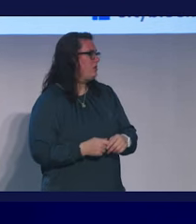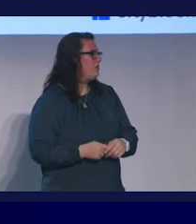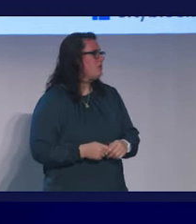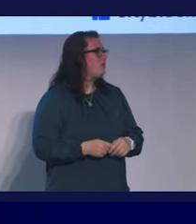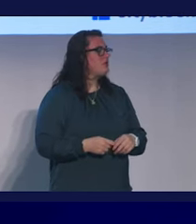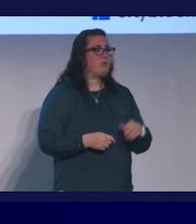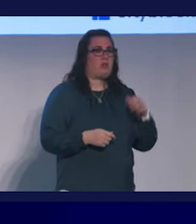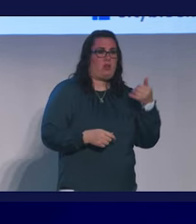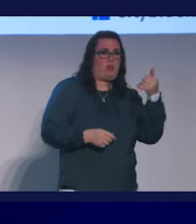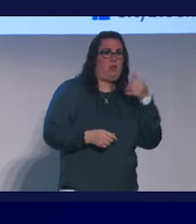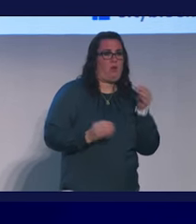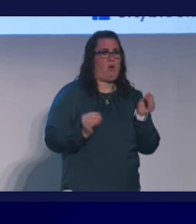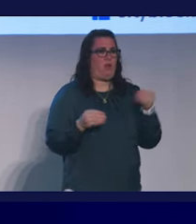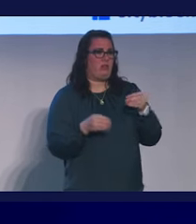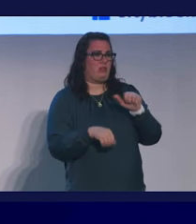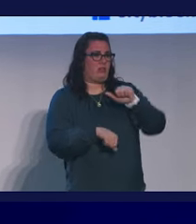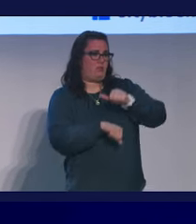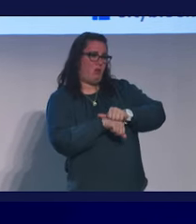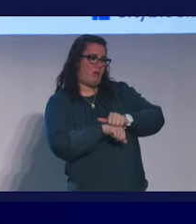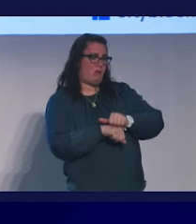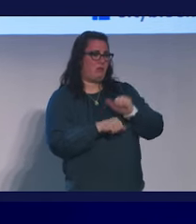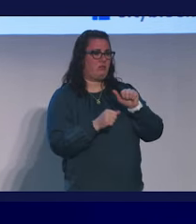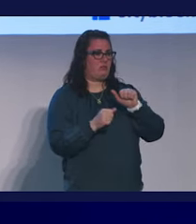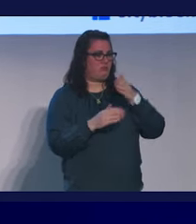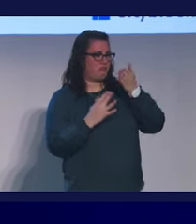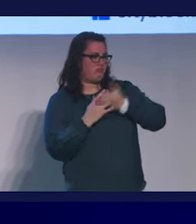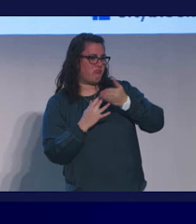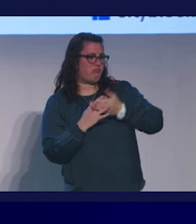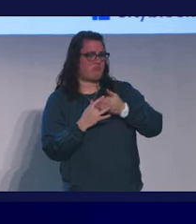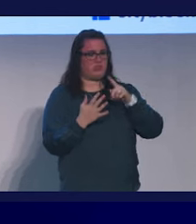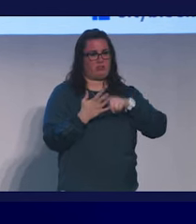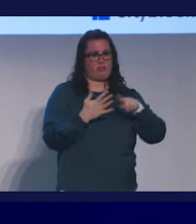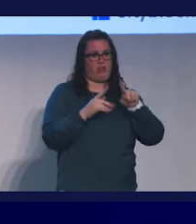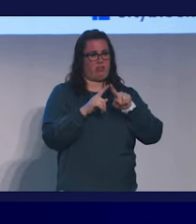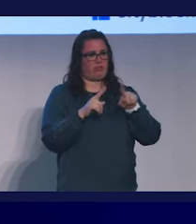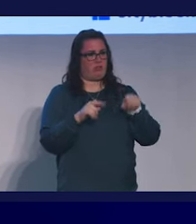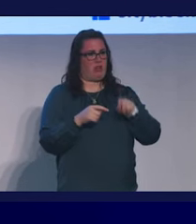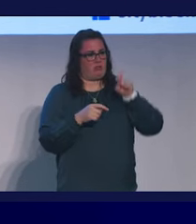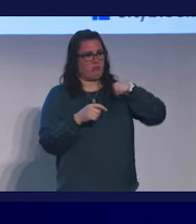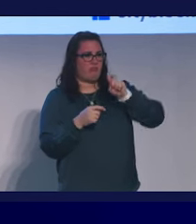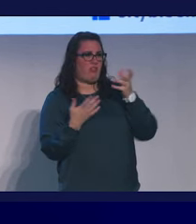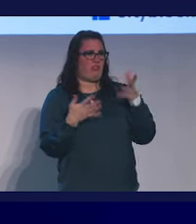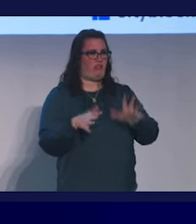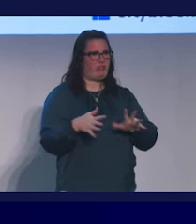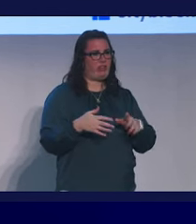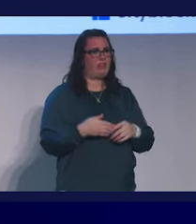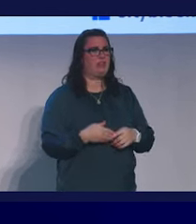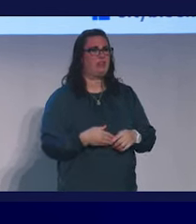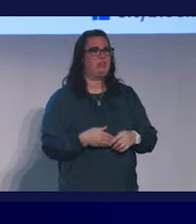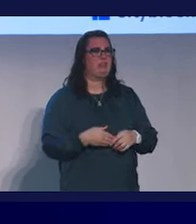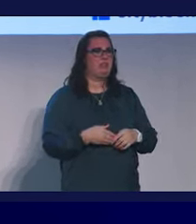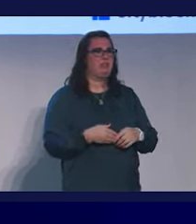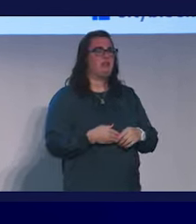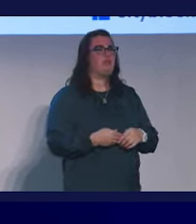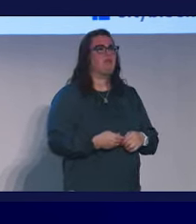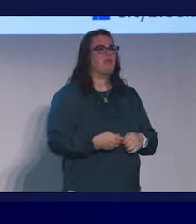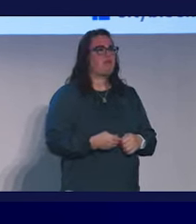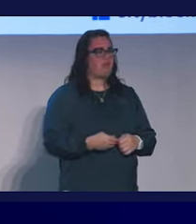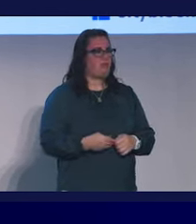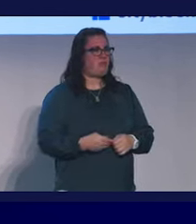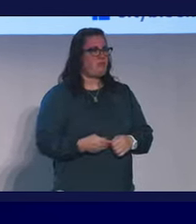call the office. You get the appointment. You put it in the chart. You check the box that say you did it. There we go. She's got follow-up care teed up.